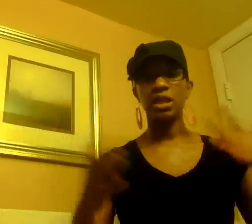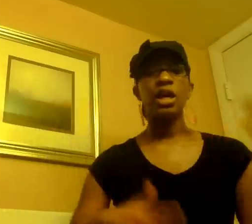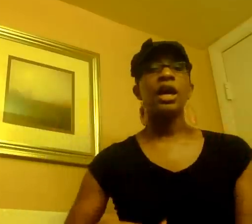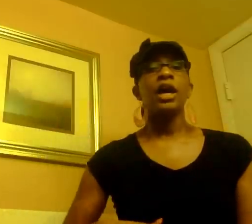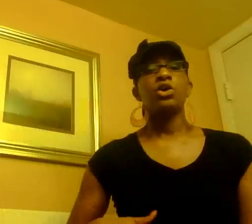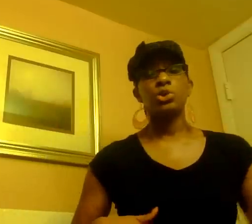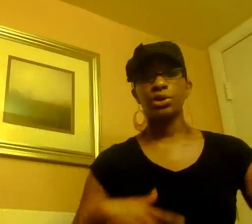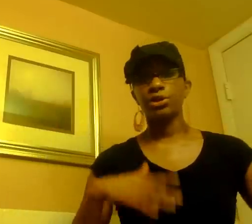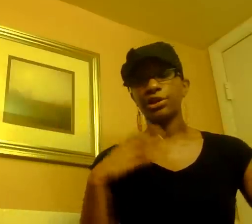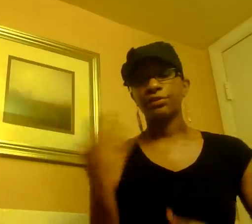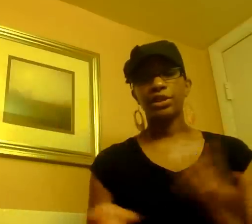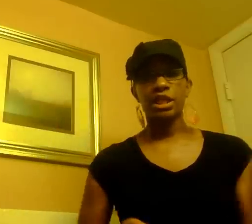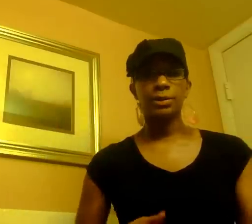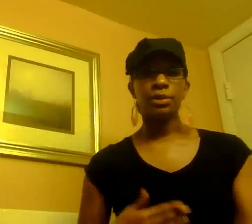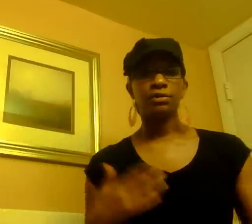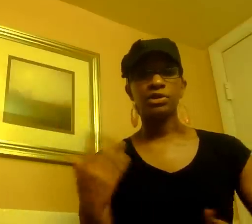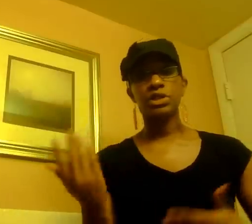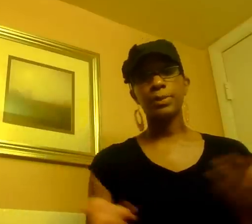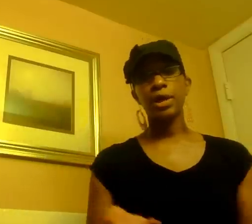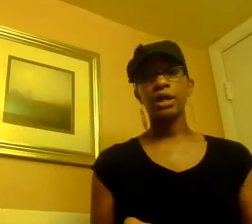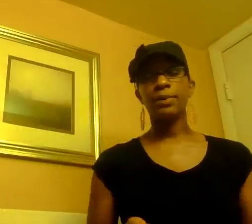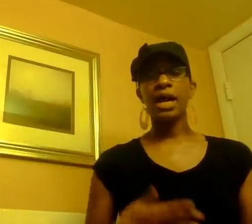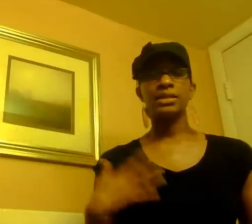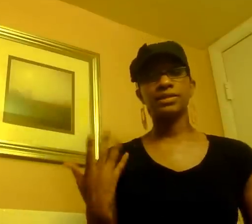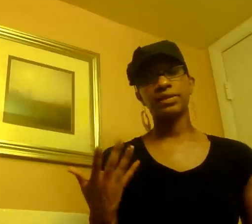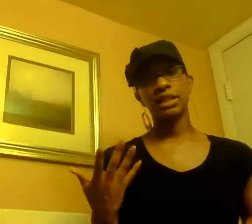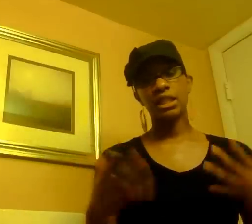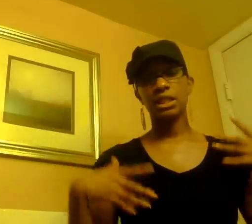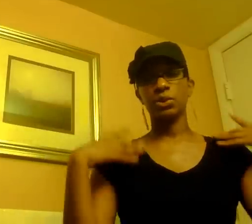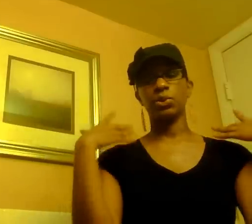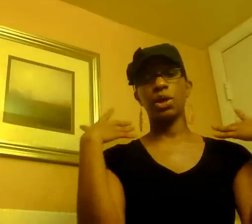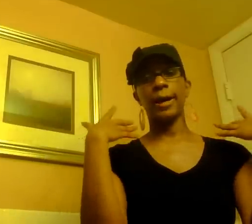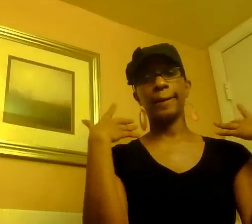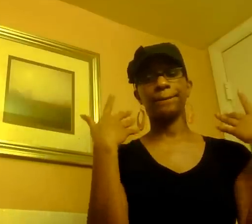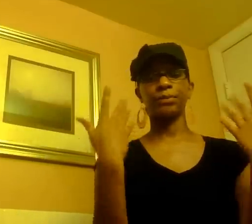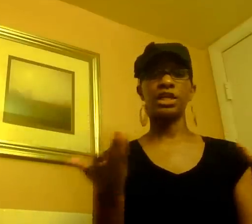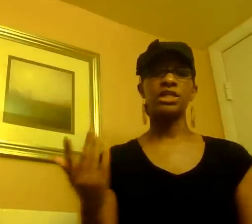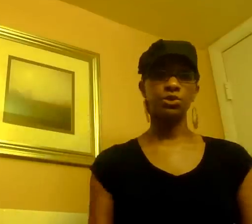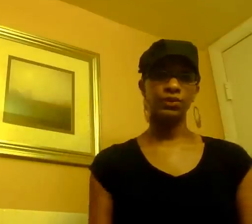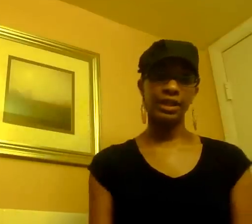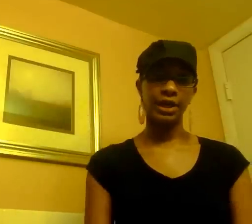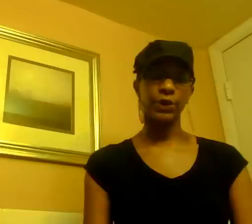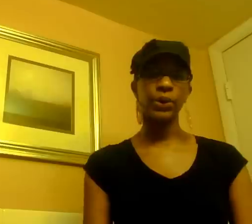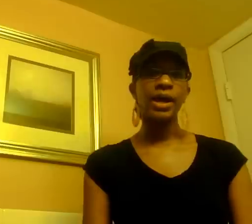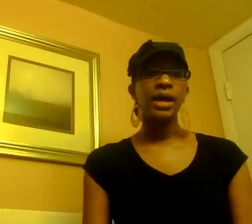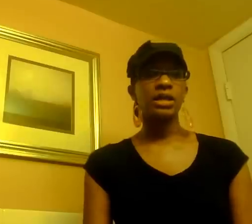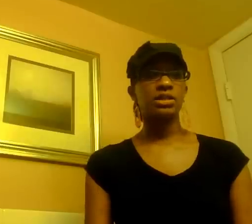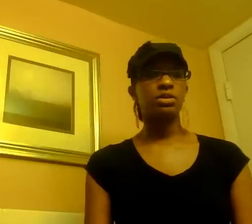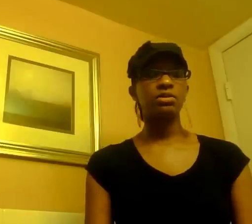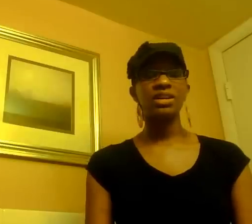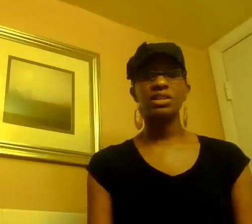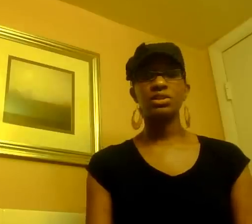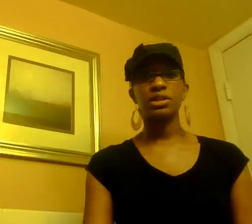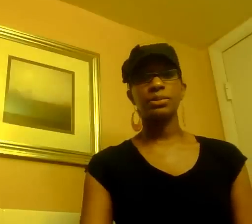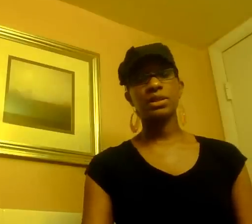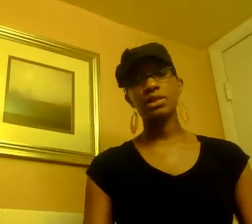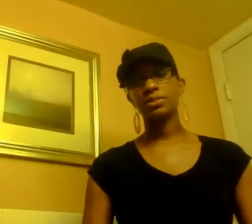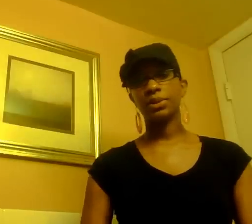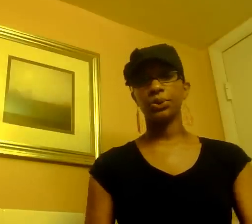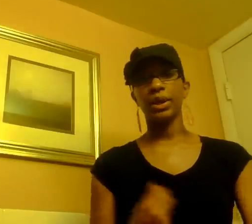on twitter and different things people are really responding positively to um his new video and so congratulations to him because he's been through